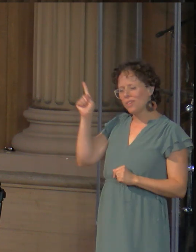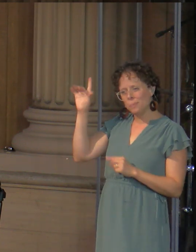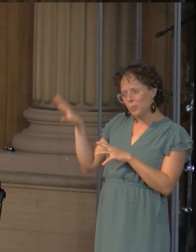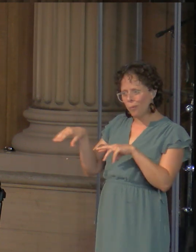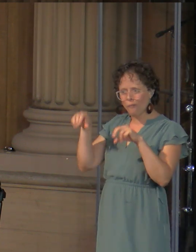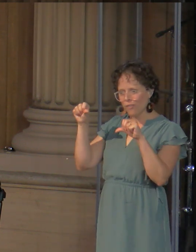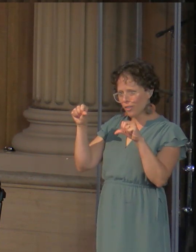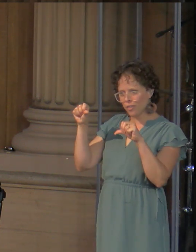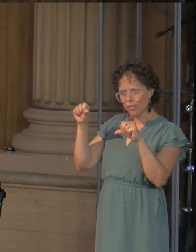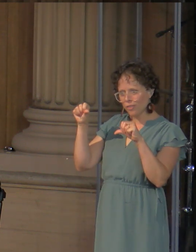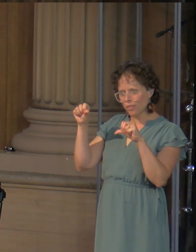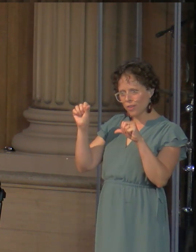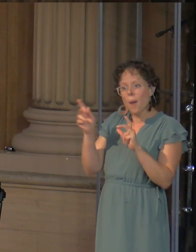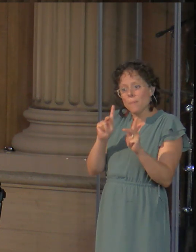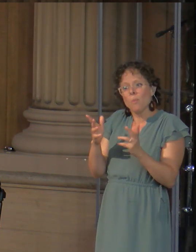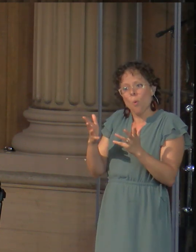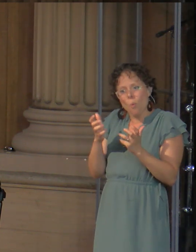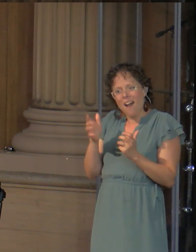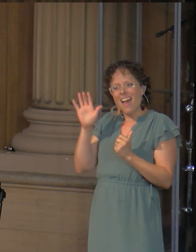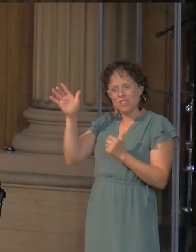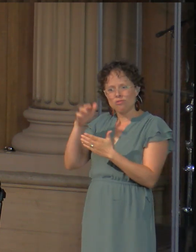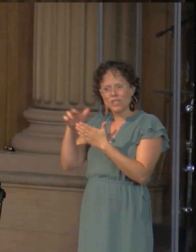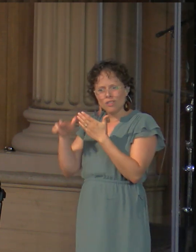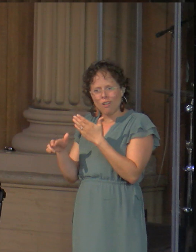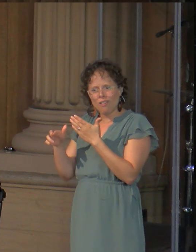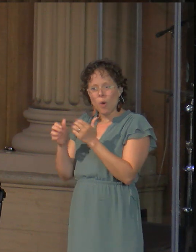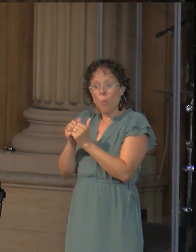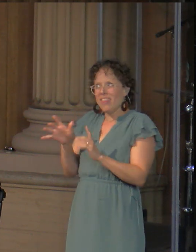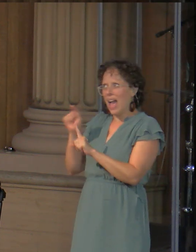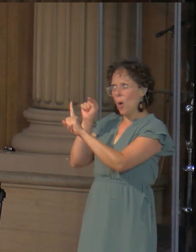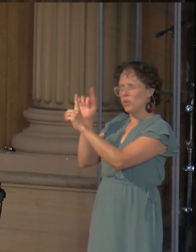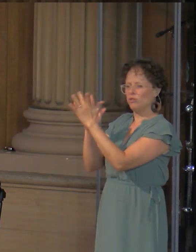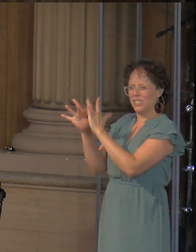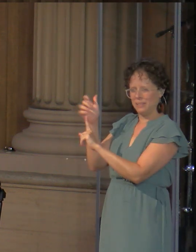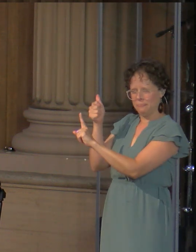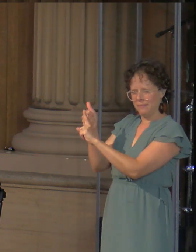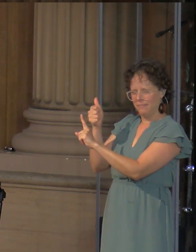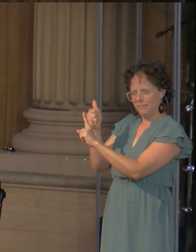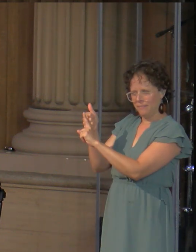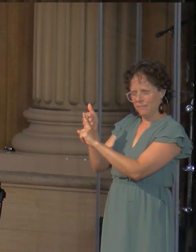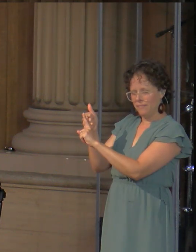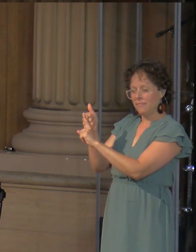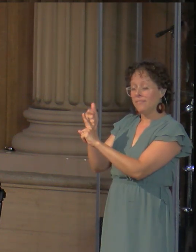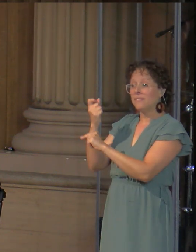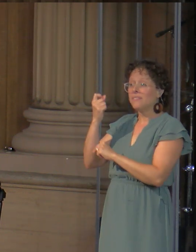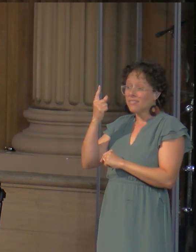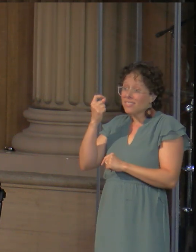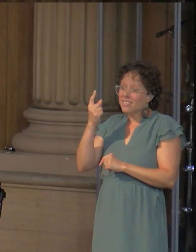They want the fruit, but not the tree. But in the end, that'll make things far worse.